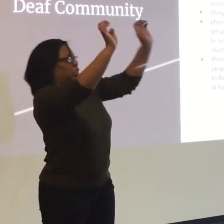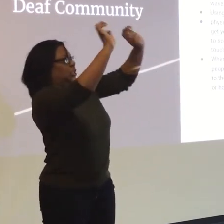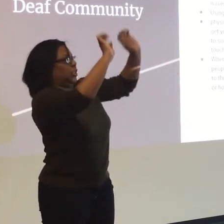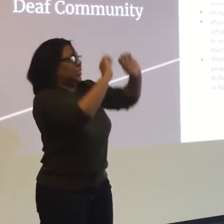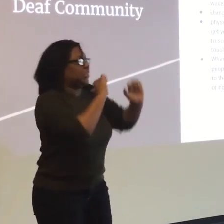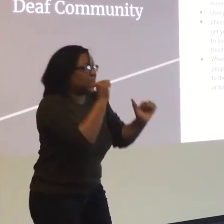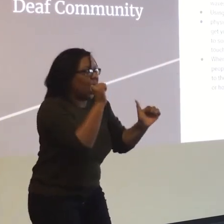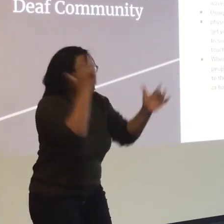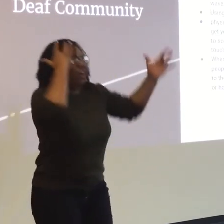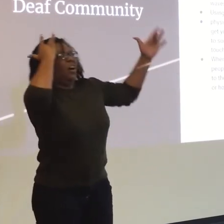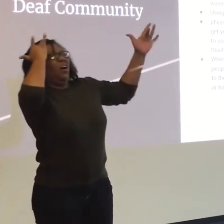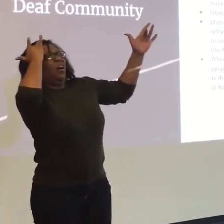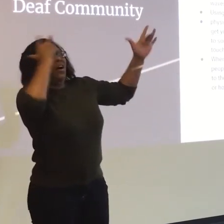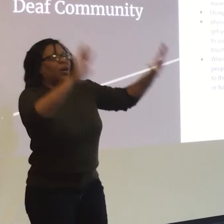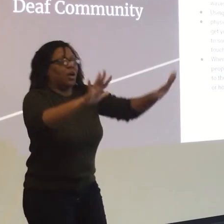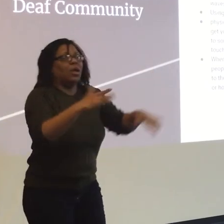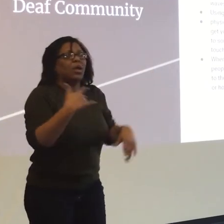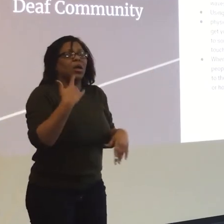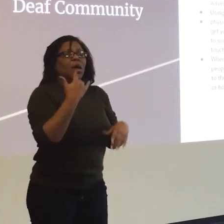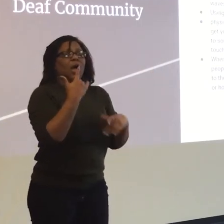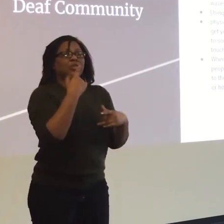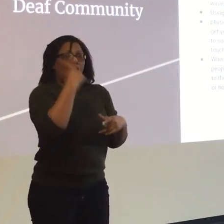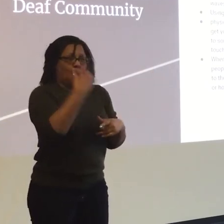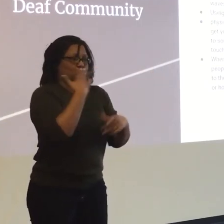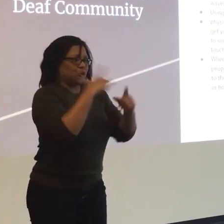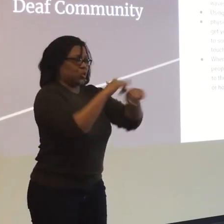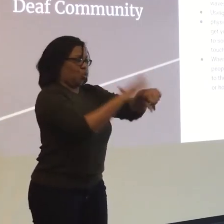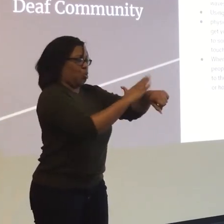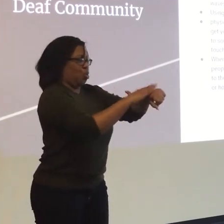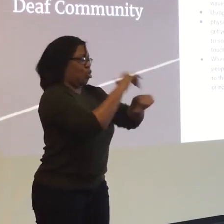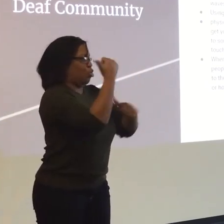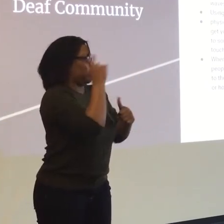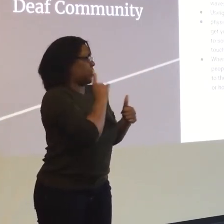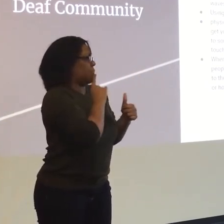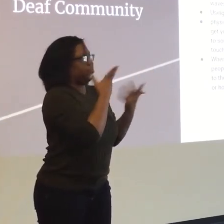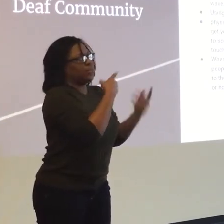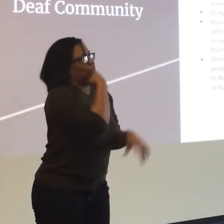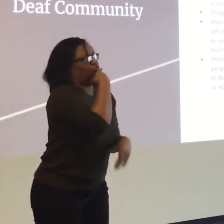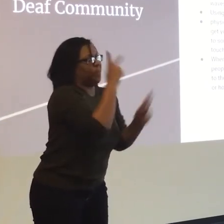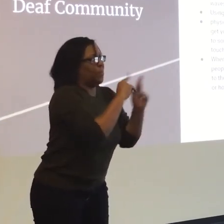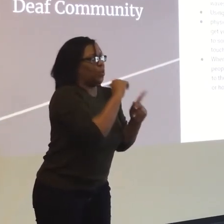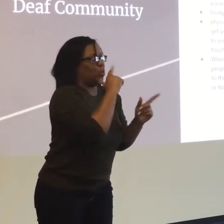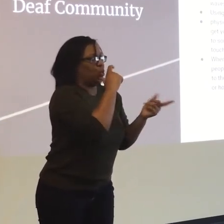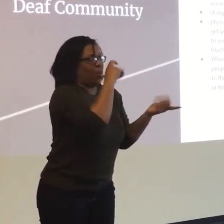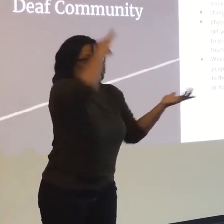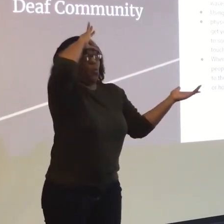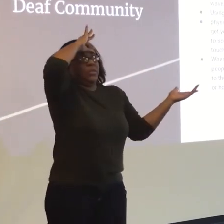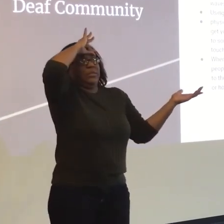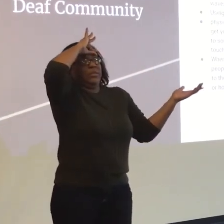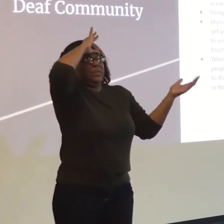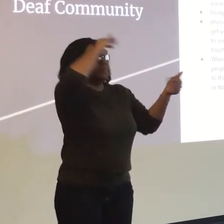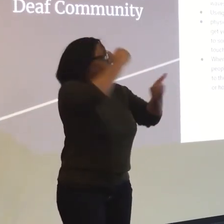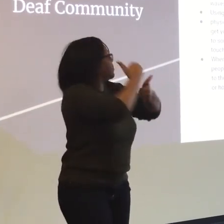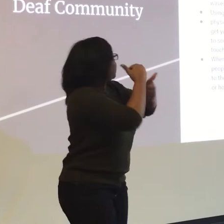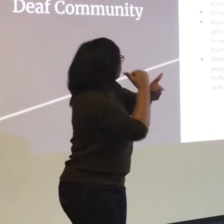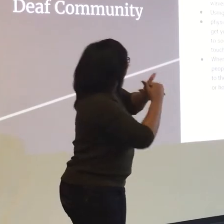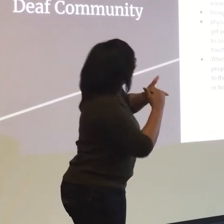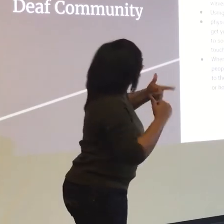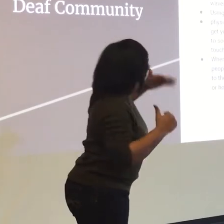scare us or make us think that there is an emergency. It's always good to let people who don't